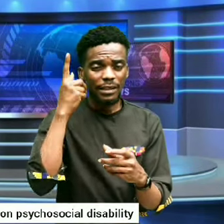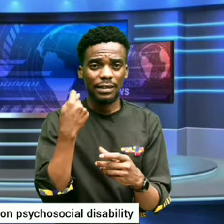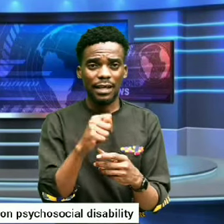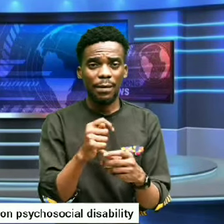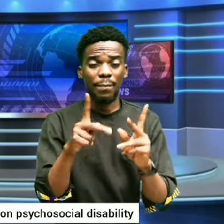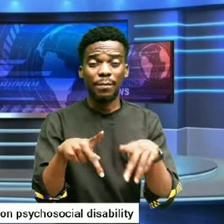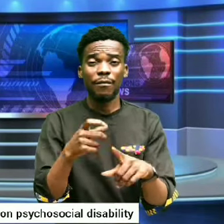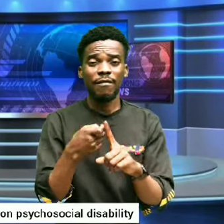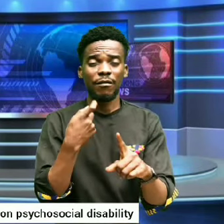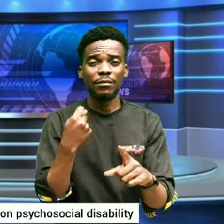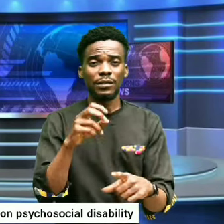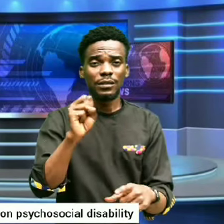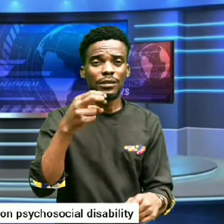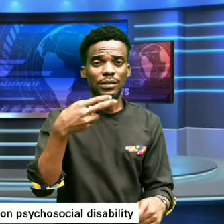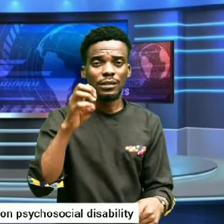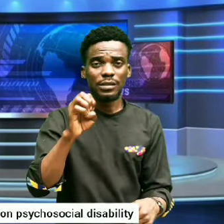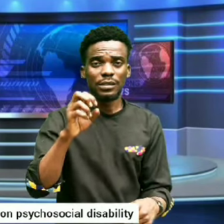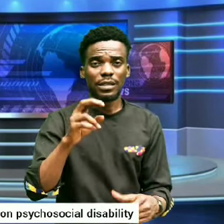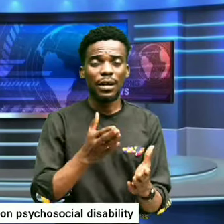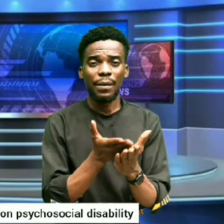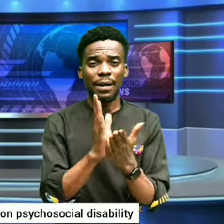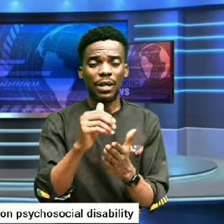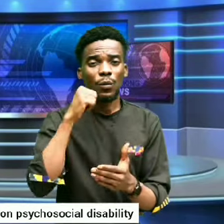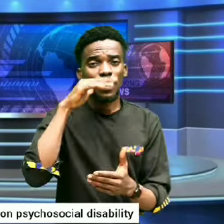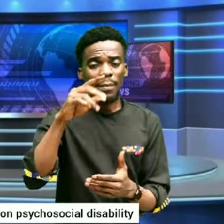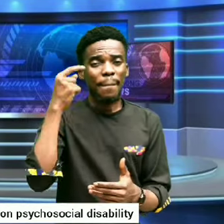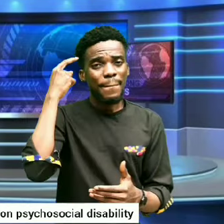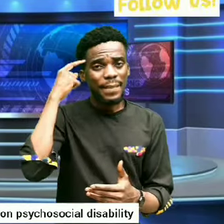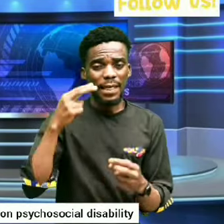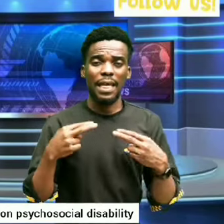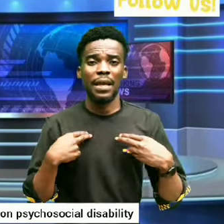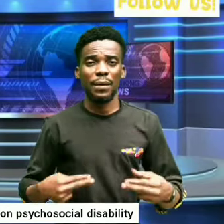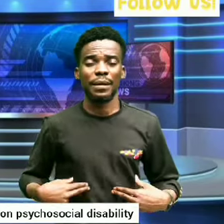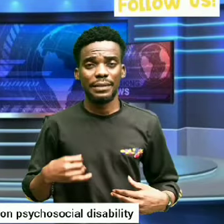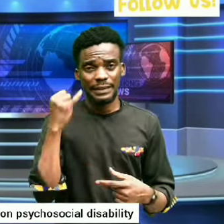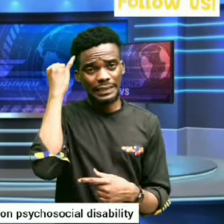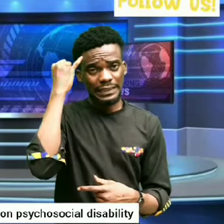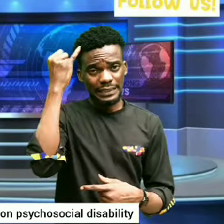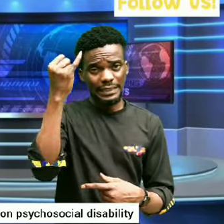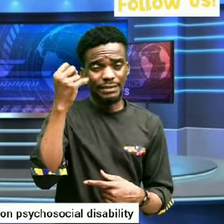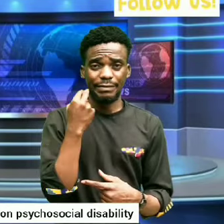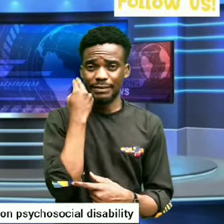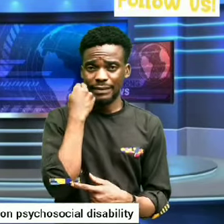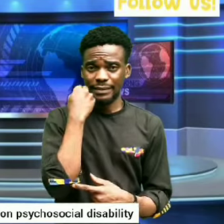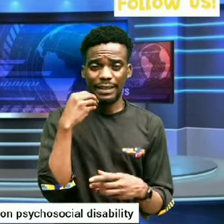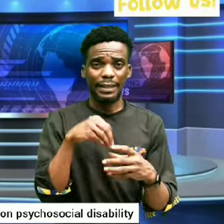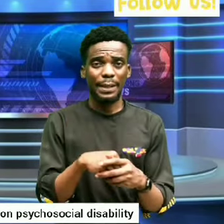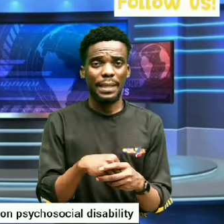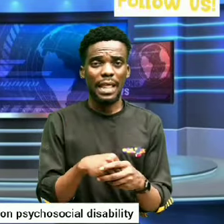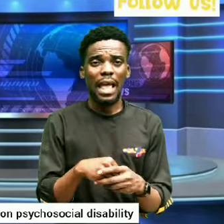from the SheWrites Women Mentor Health Initiative recently in